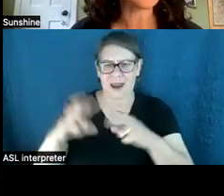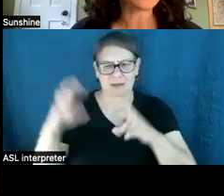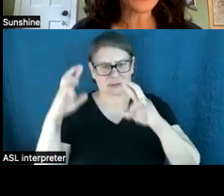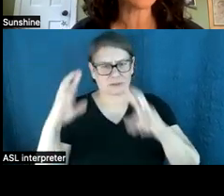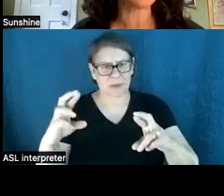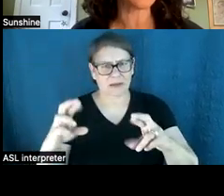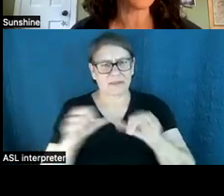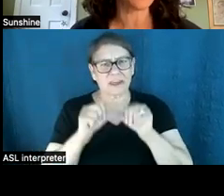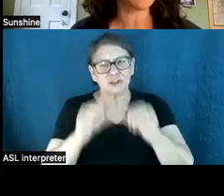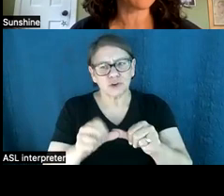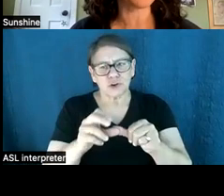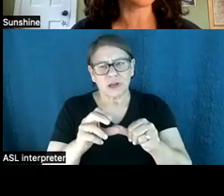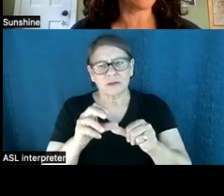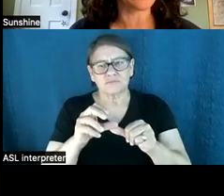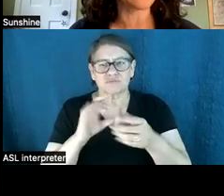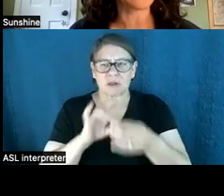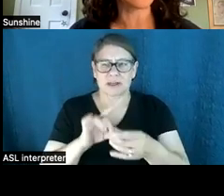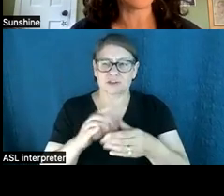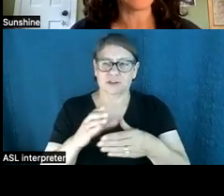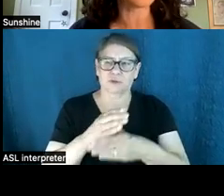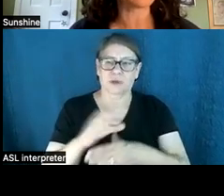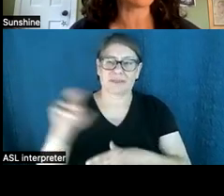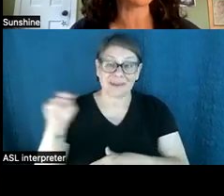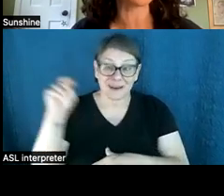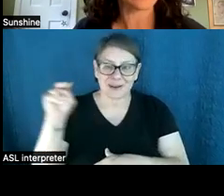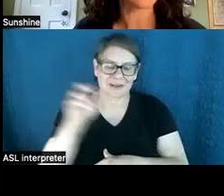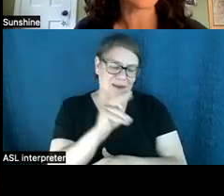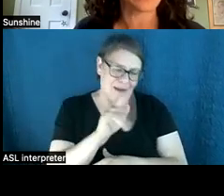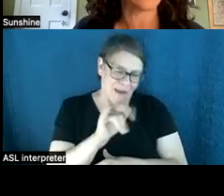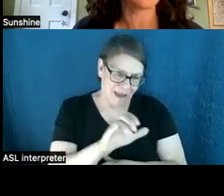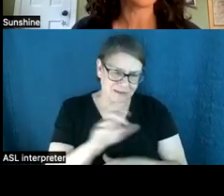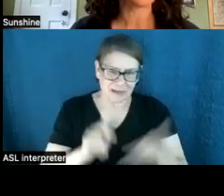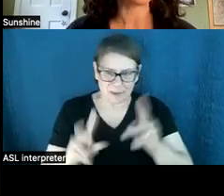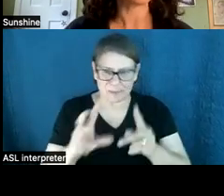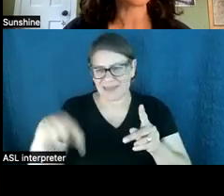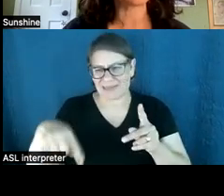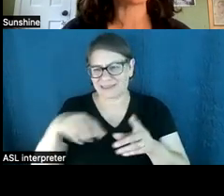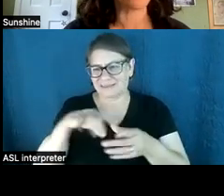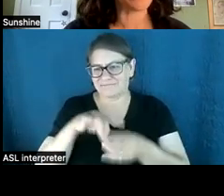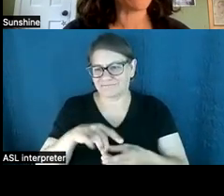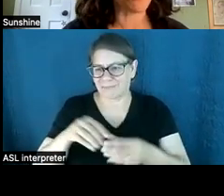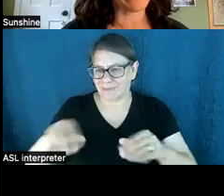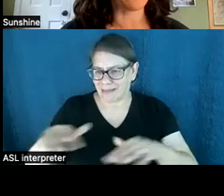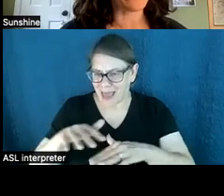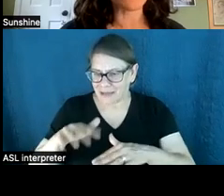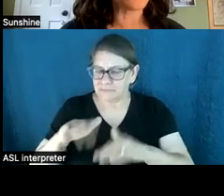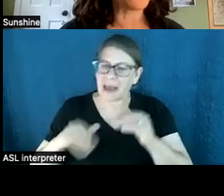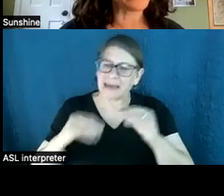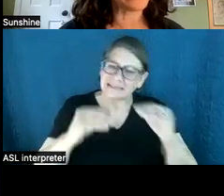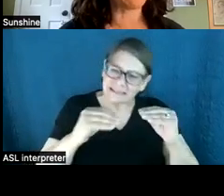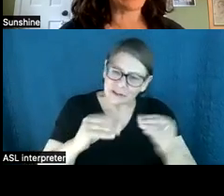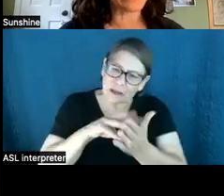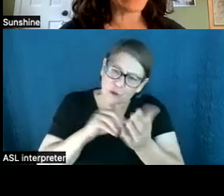and continuing relationship between the Narragansett and Niantic peoples and this land by teaching and learning more about their